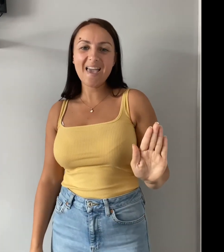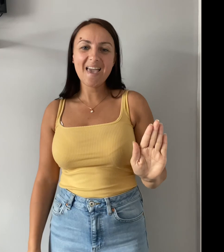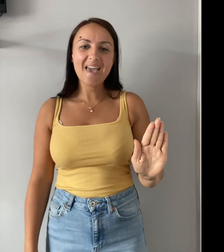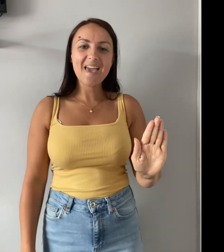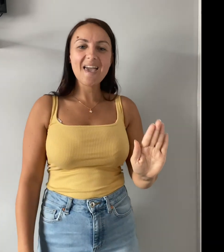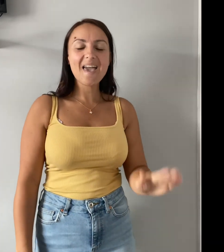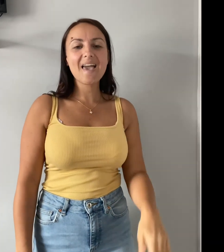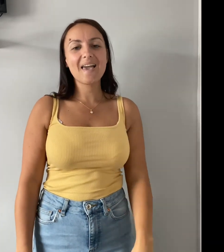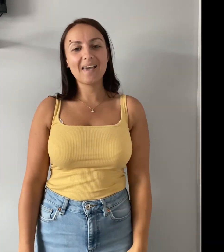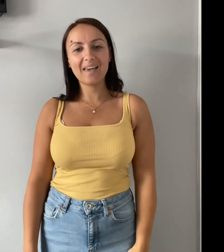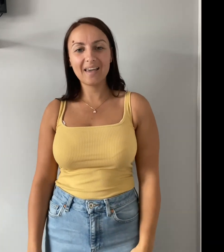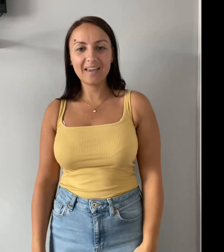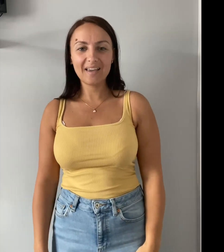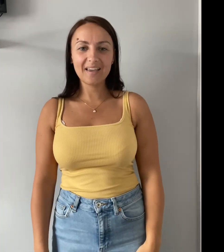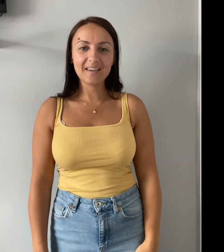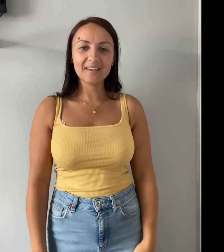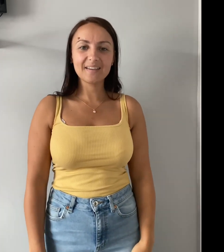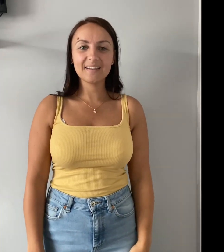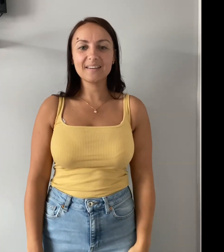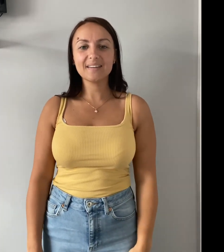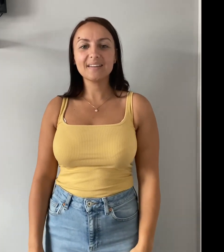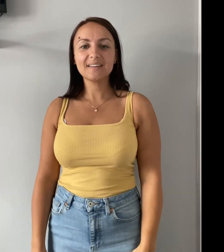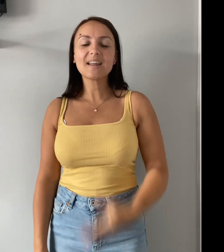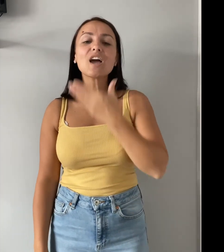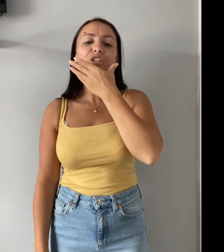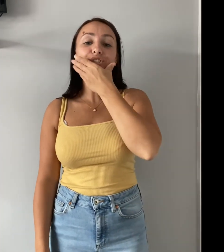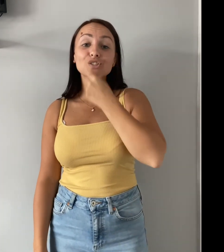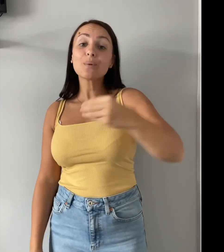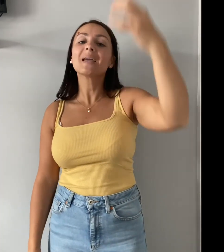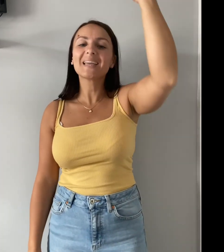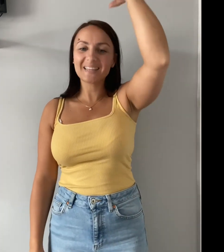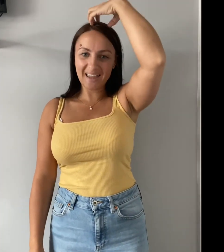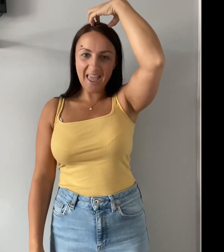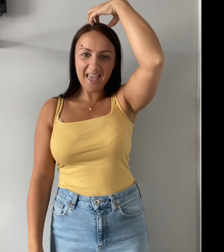to be king